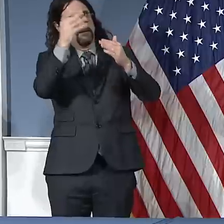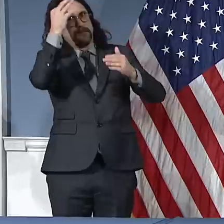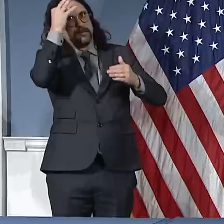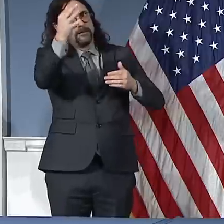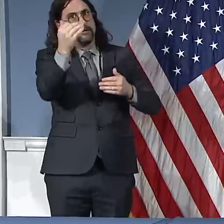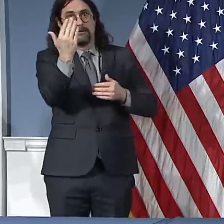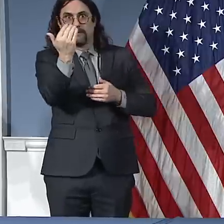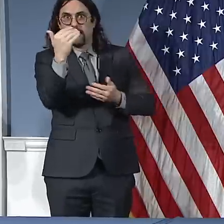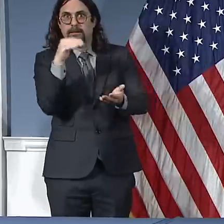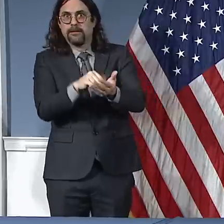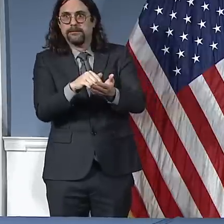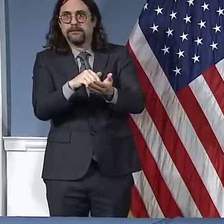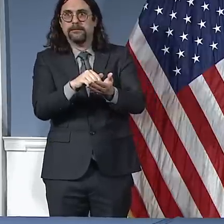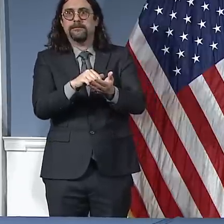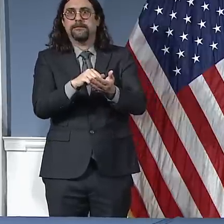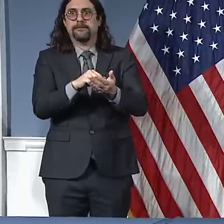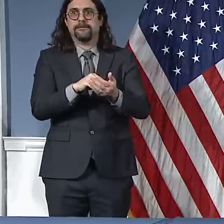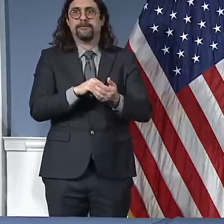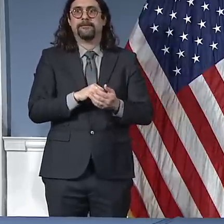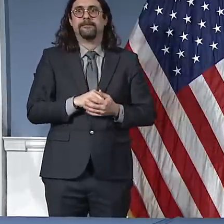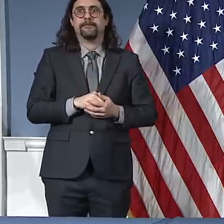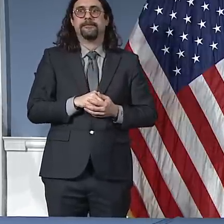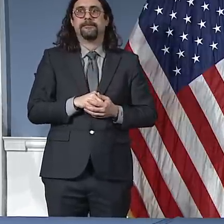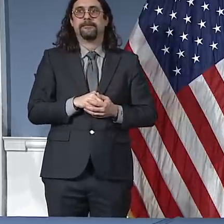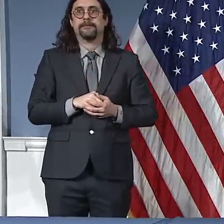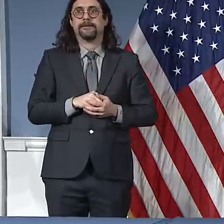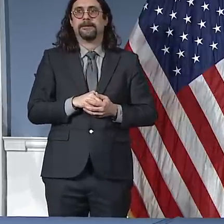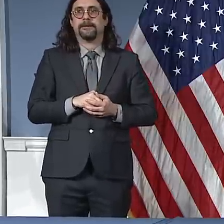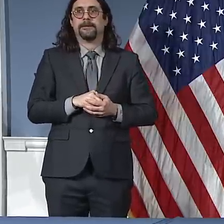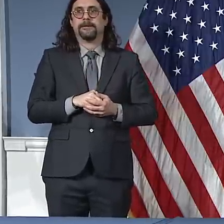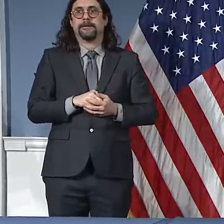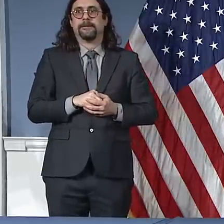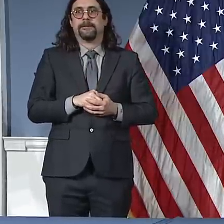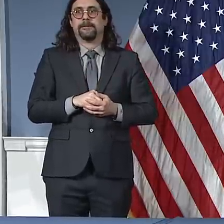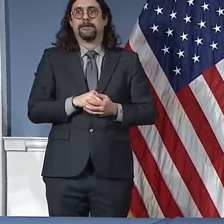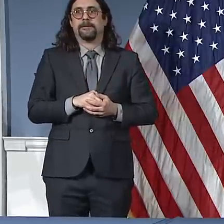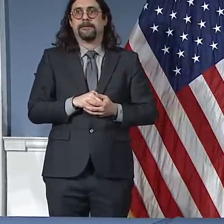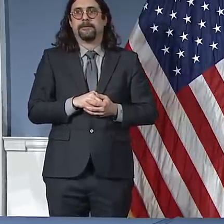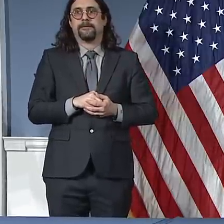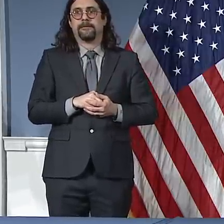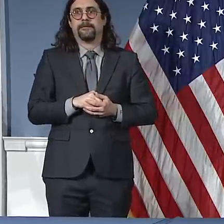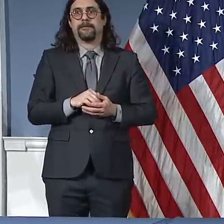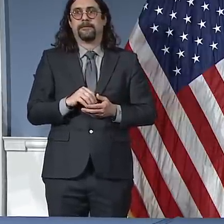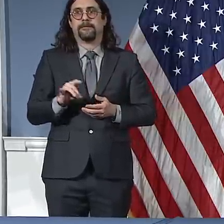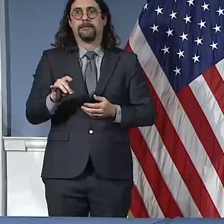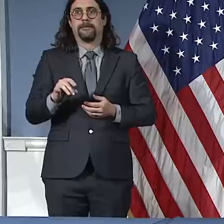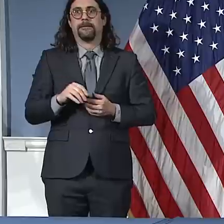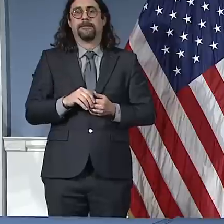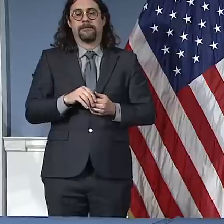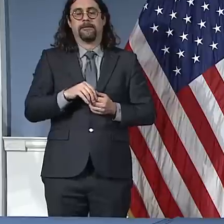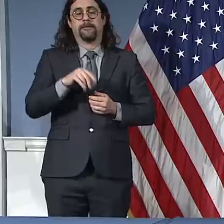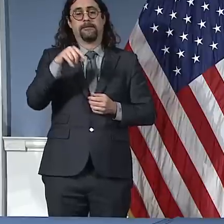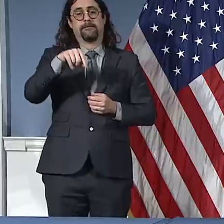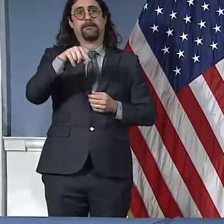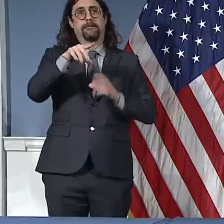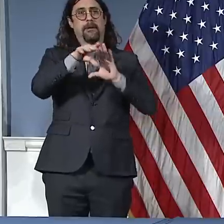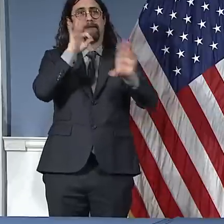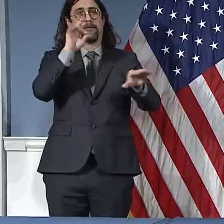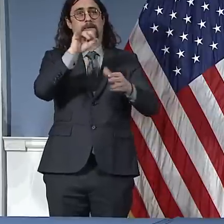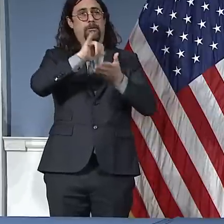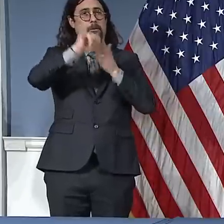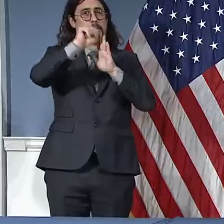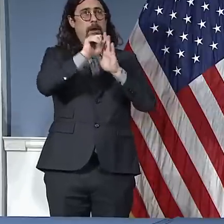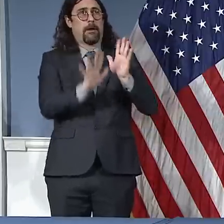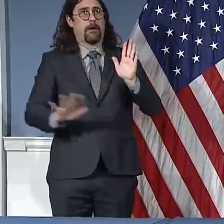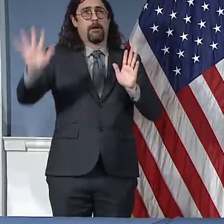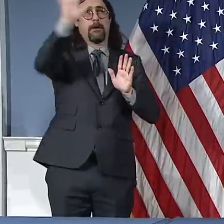cases in New York State, and still about exactly a third of the cases in this entire nation. So we are the epicenter. I don't want